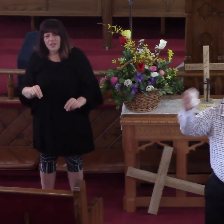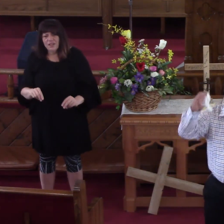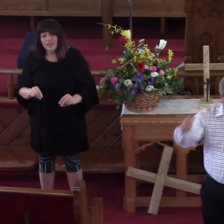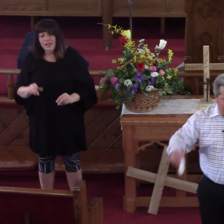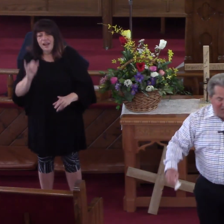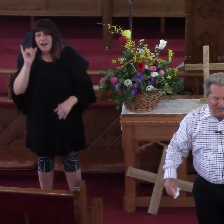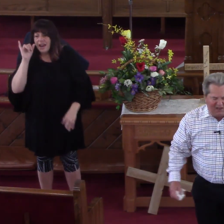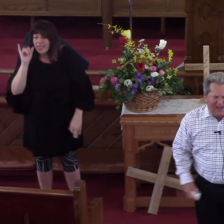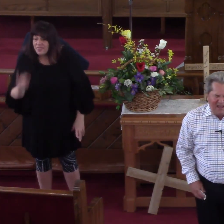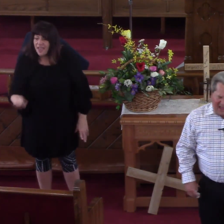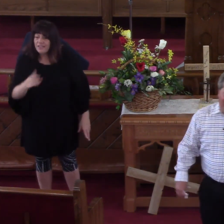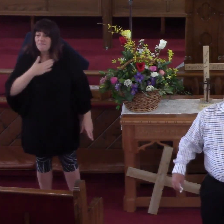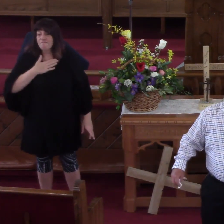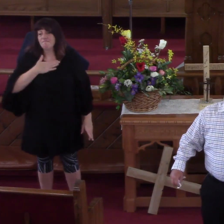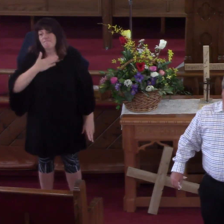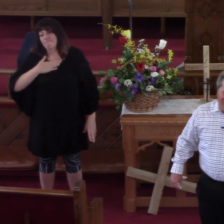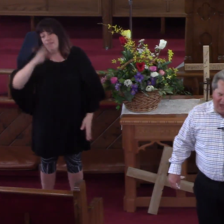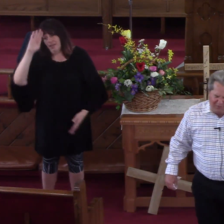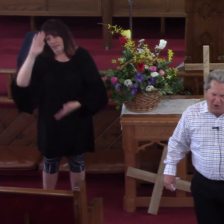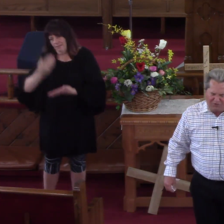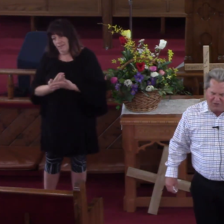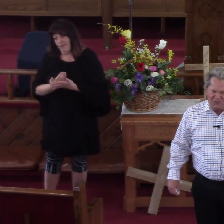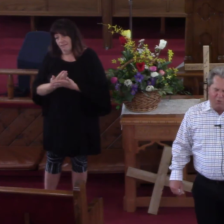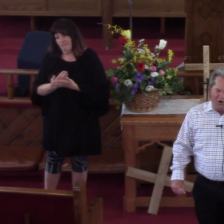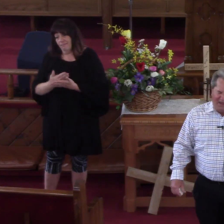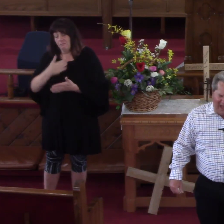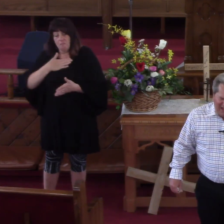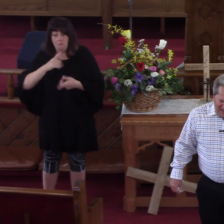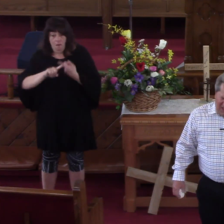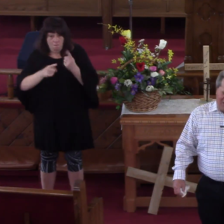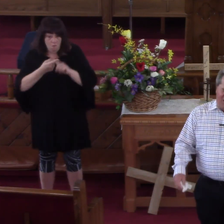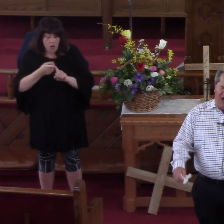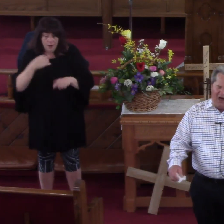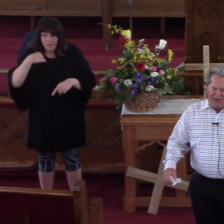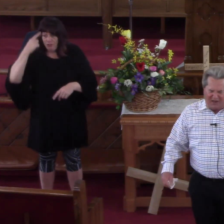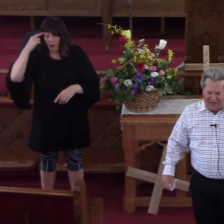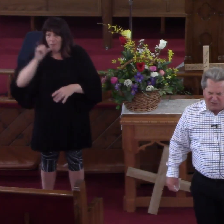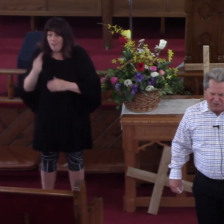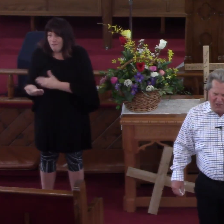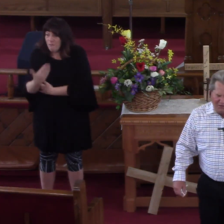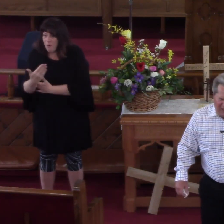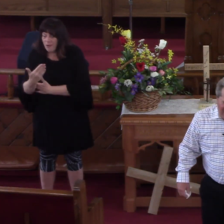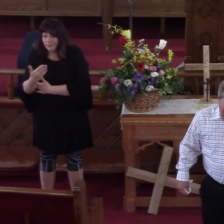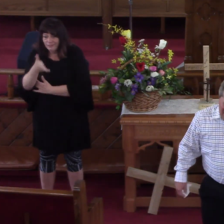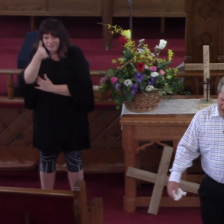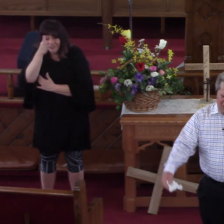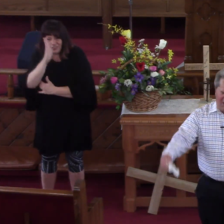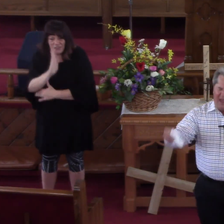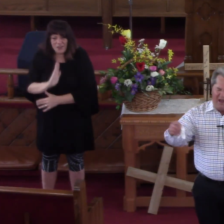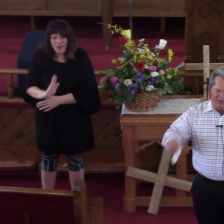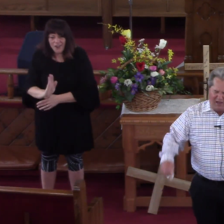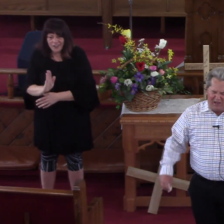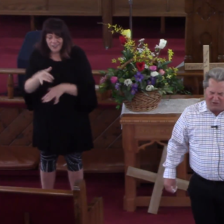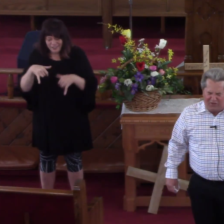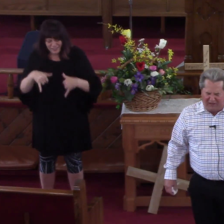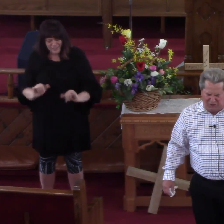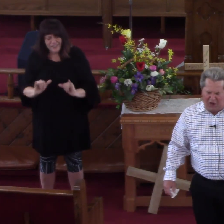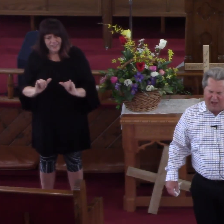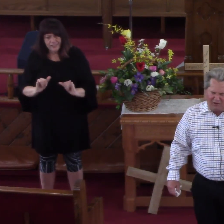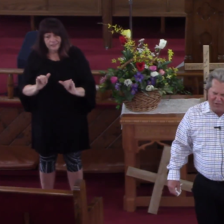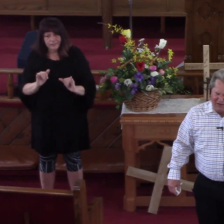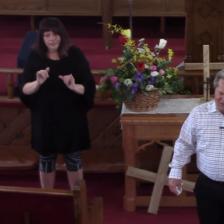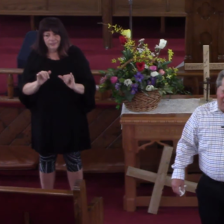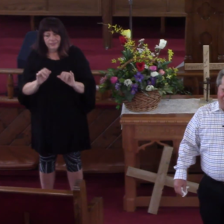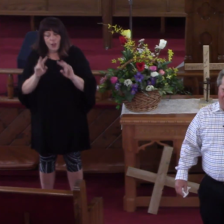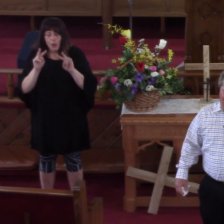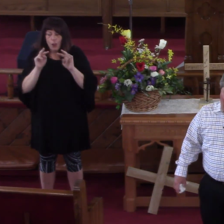was on. That's my son. And my friend, I thought this morning that God is still looking out unto that